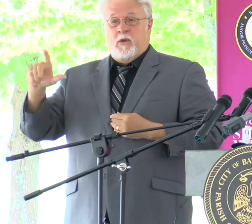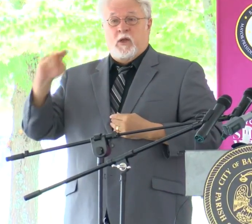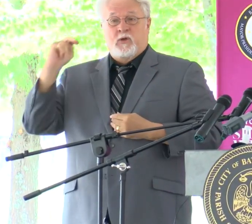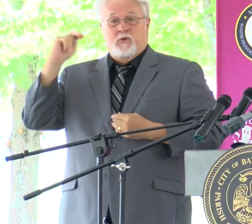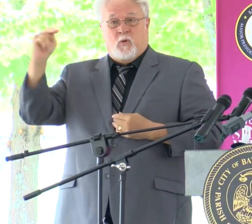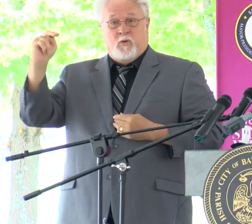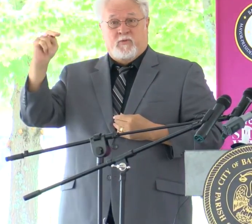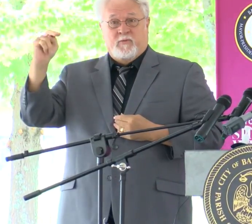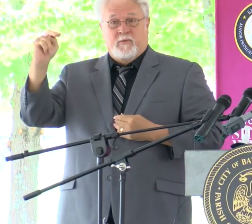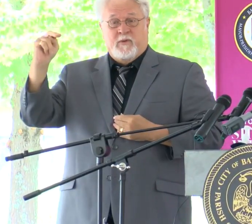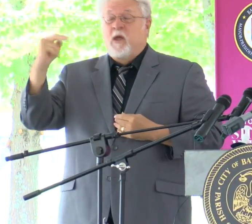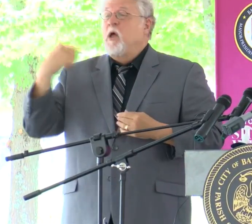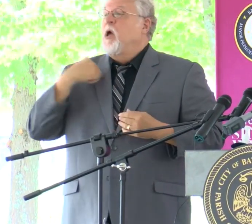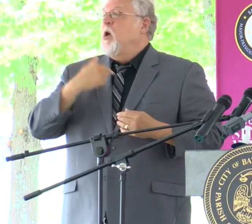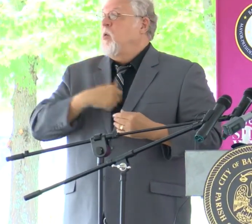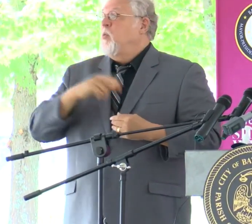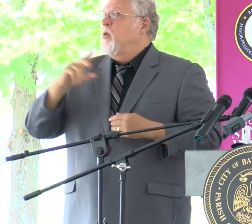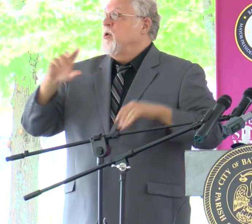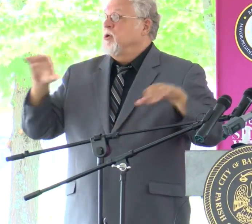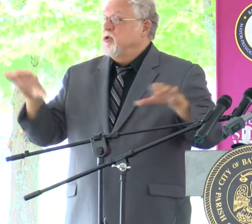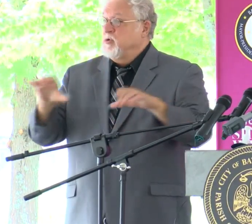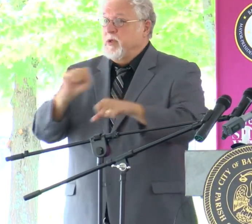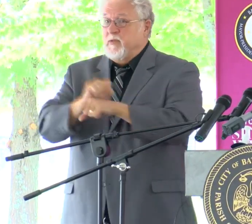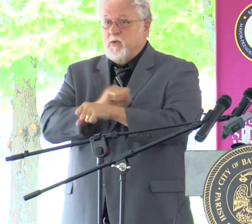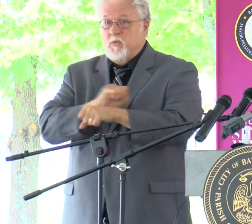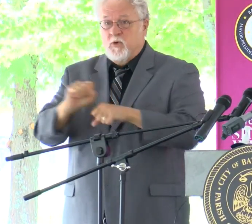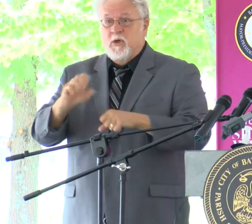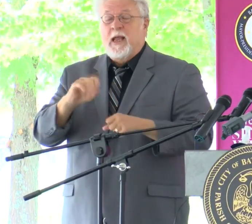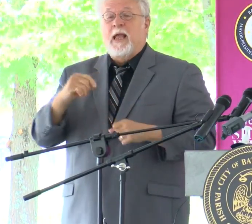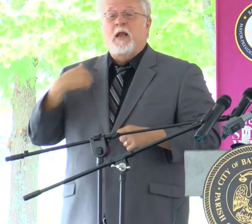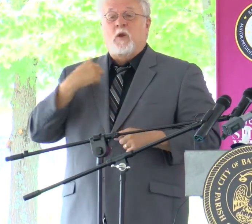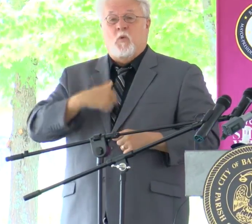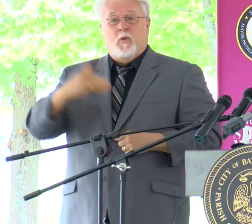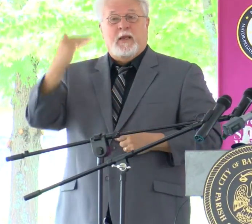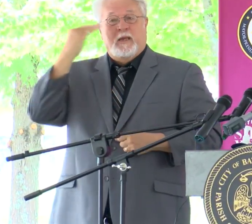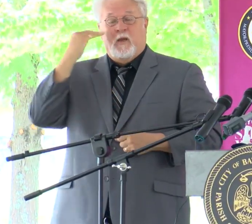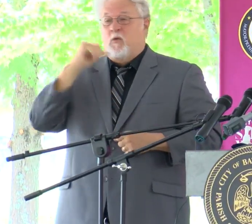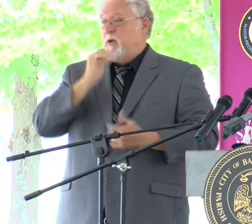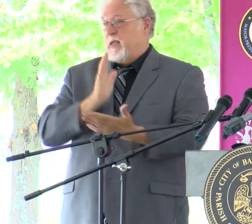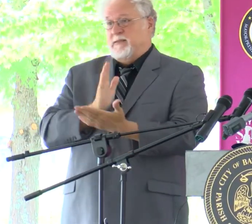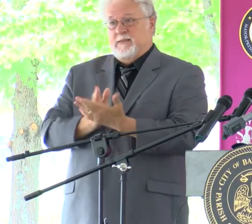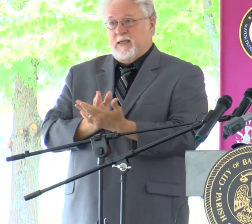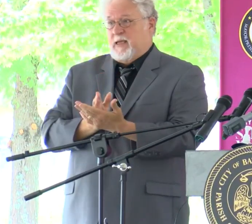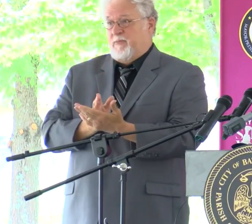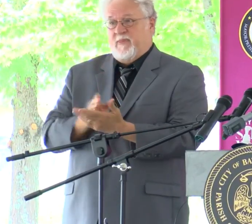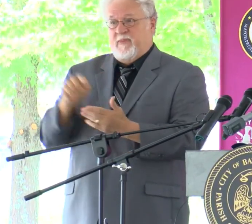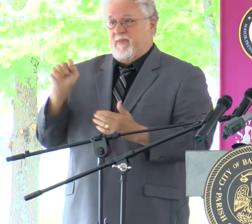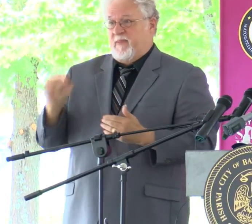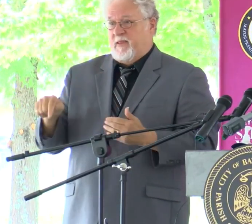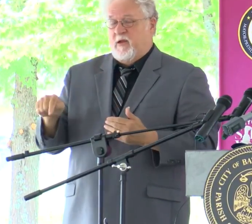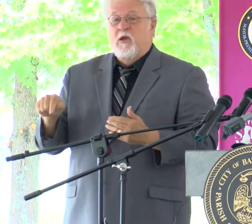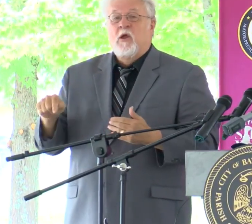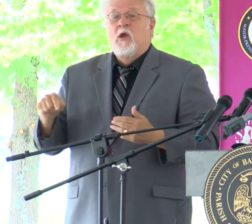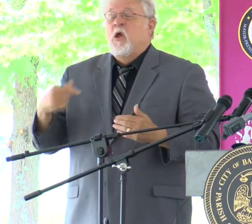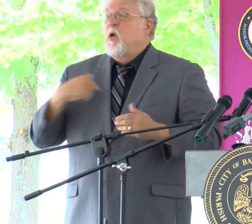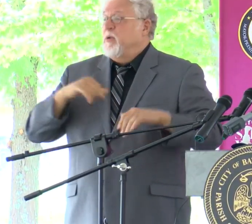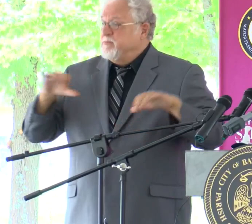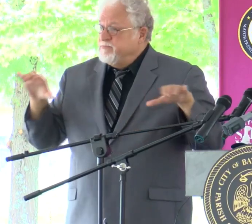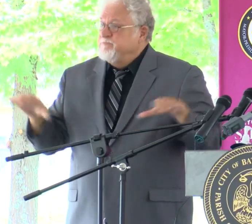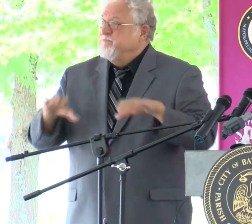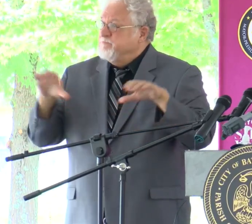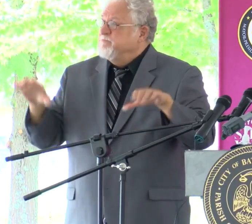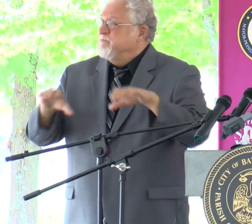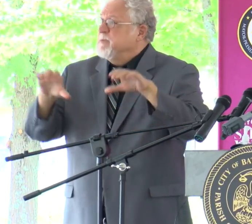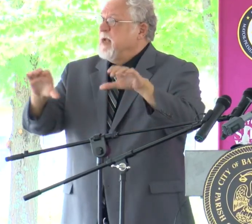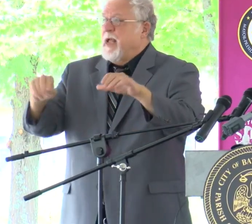North. We are doing the work, and we know it doesn't stop here. We have been doing the work,